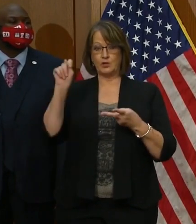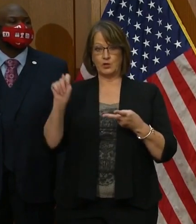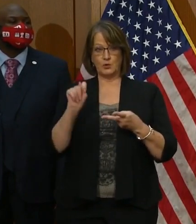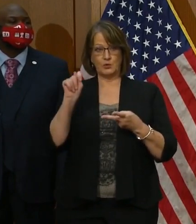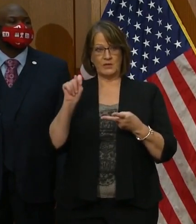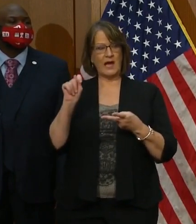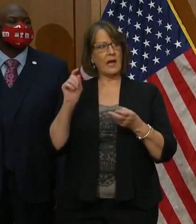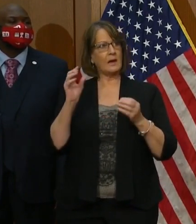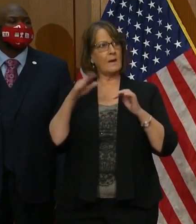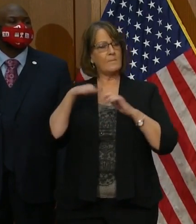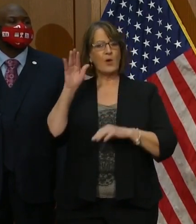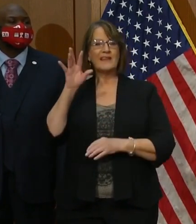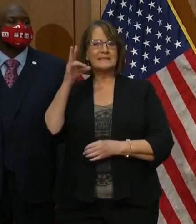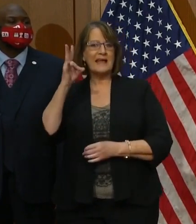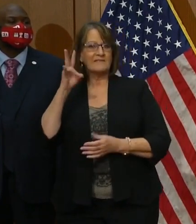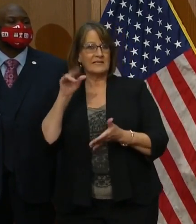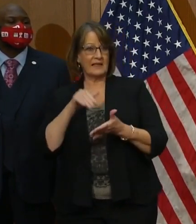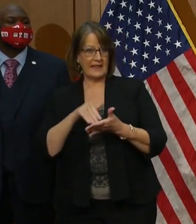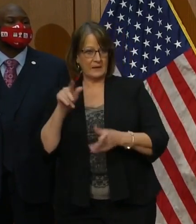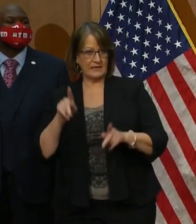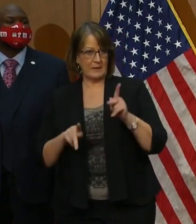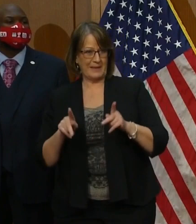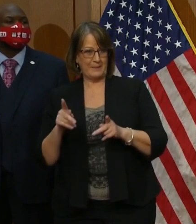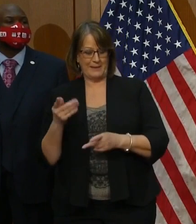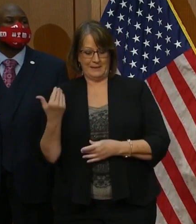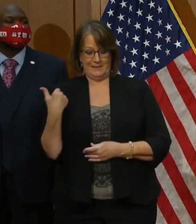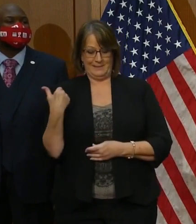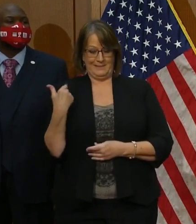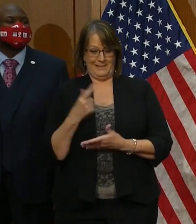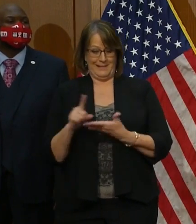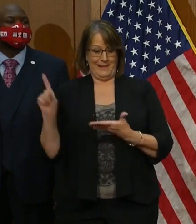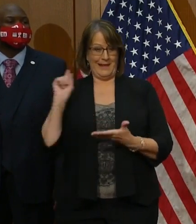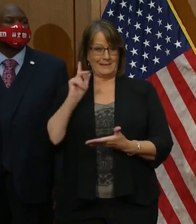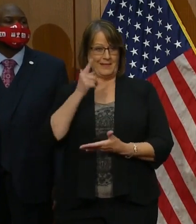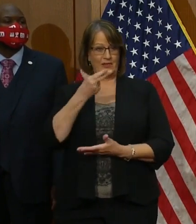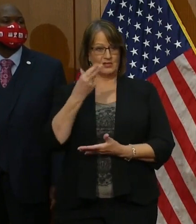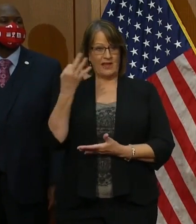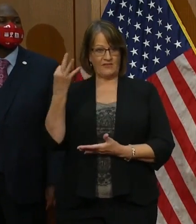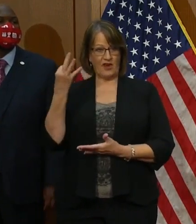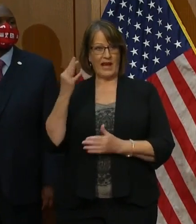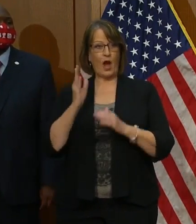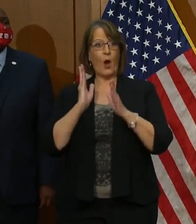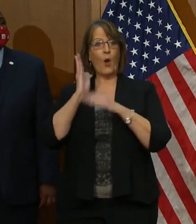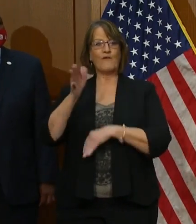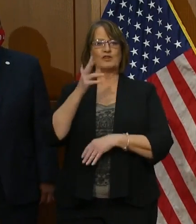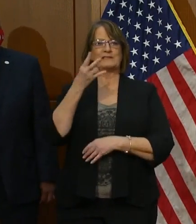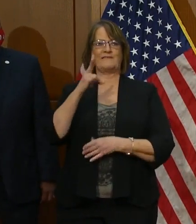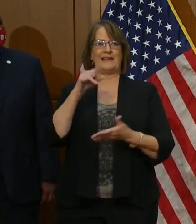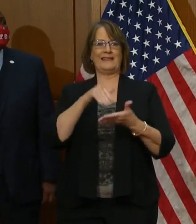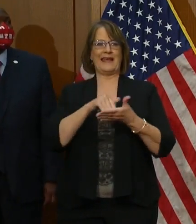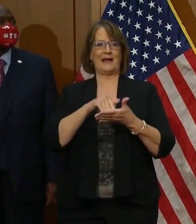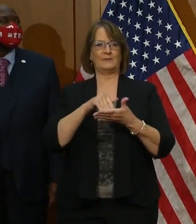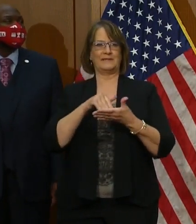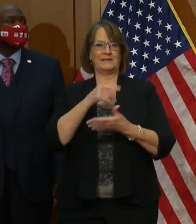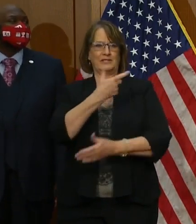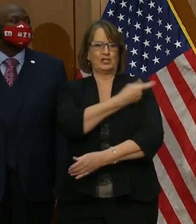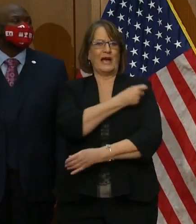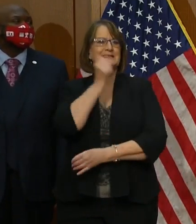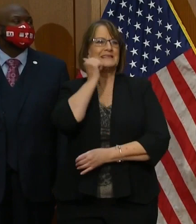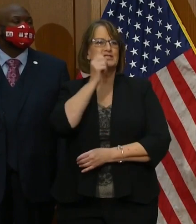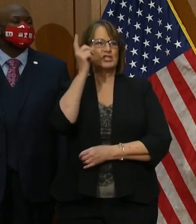it was more than 17,000. Last Thursday and Friday, we topped 17,000 doses each day.